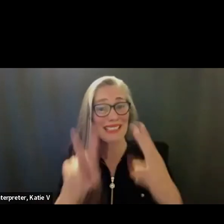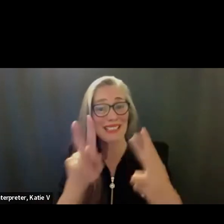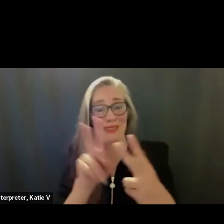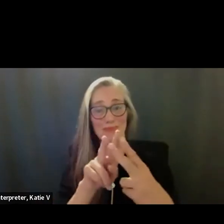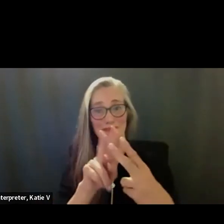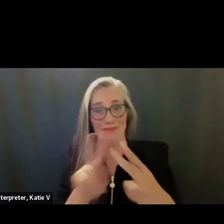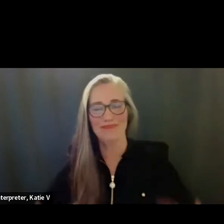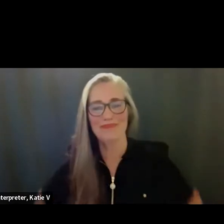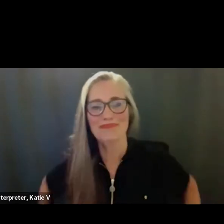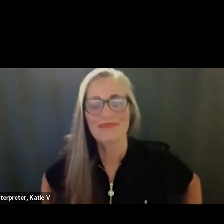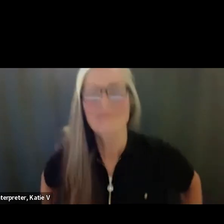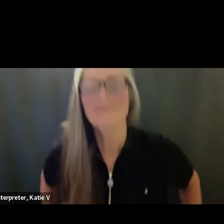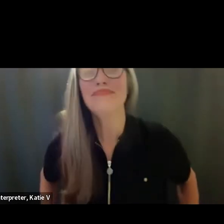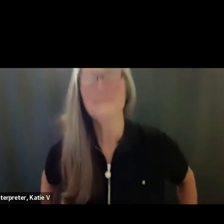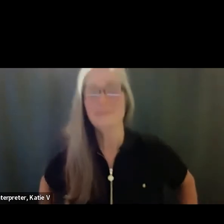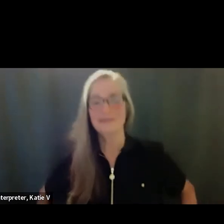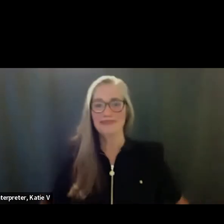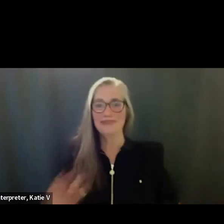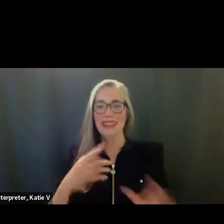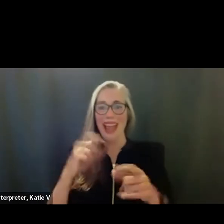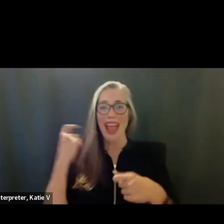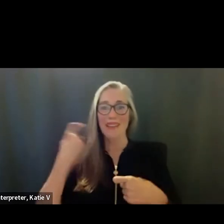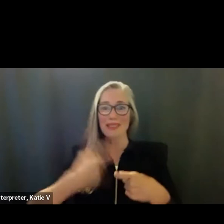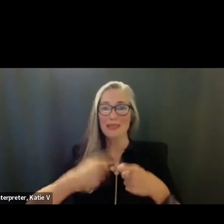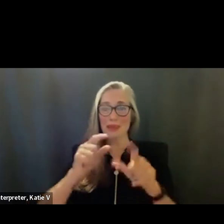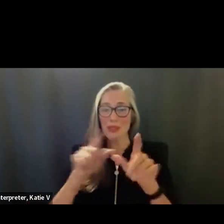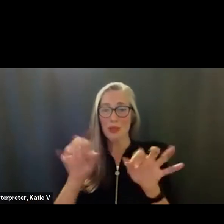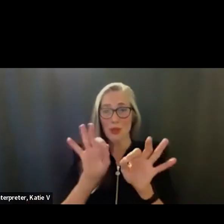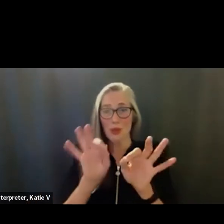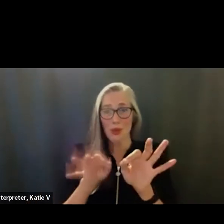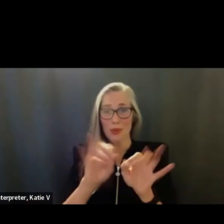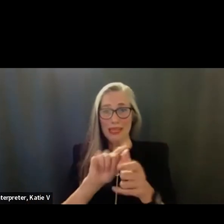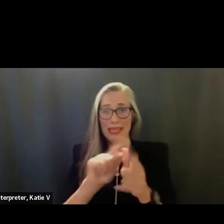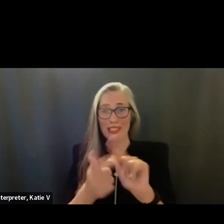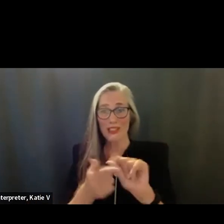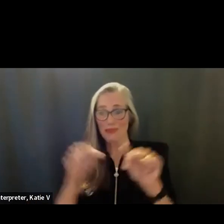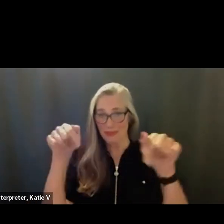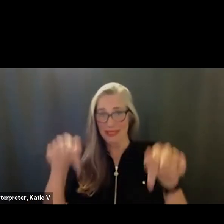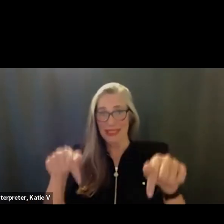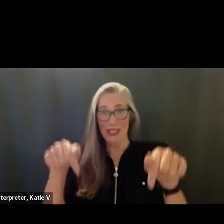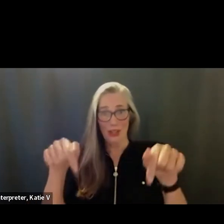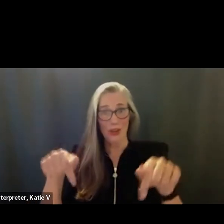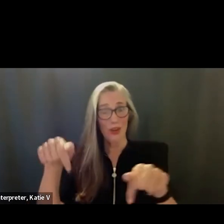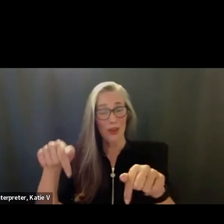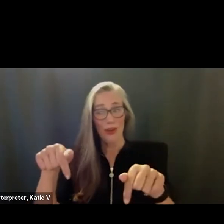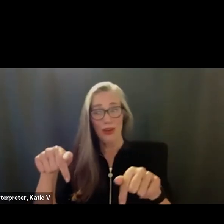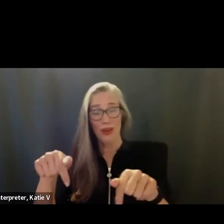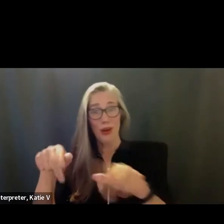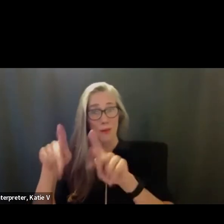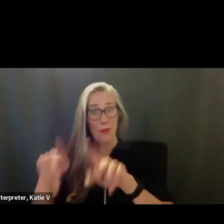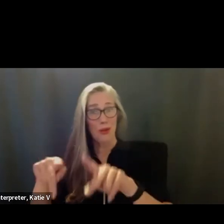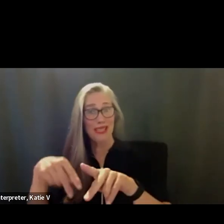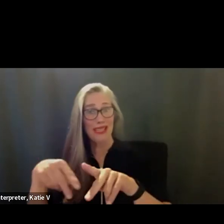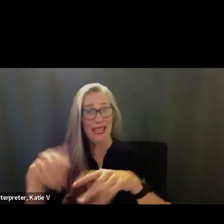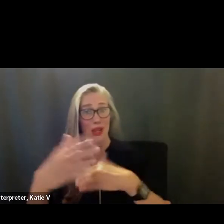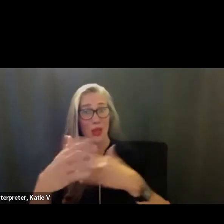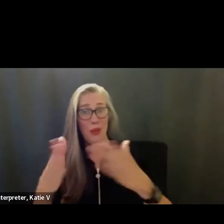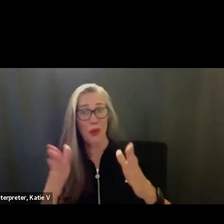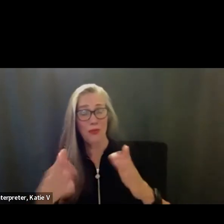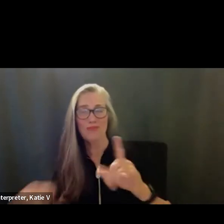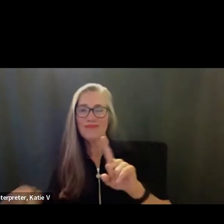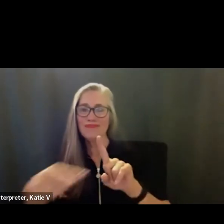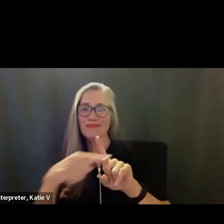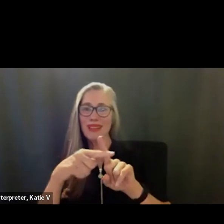Thank you very much. We have Spanish interpretation available in person here in the boardroom and also on Zoom. And we